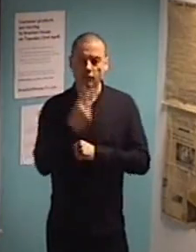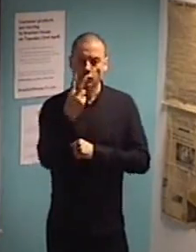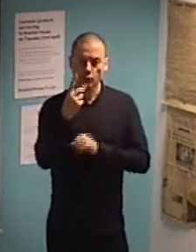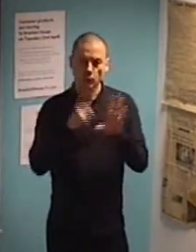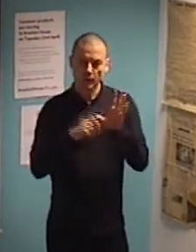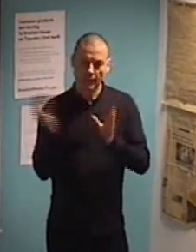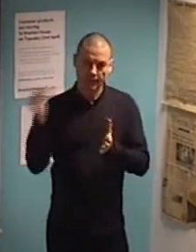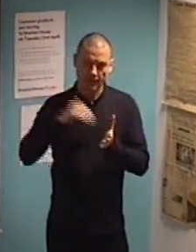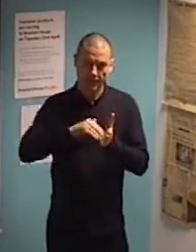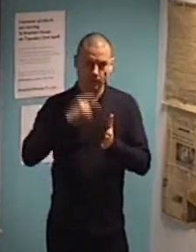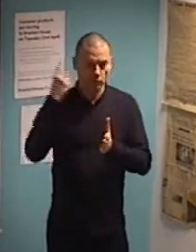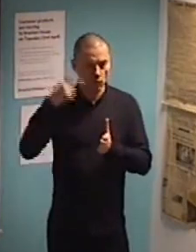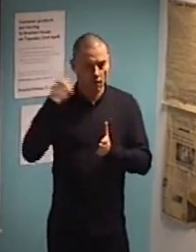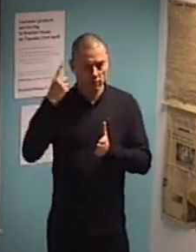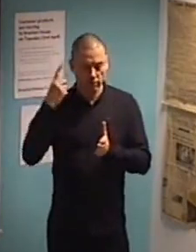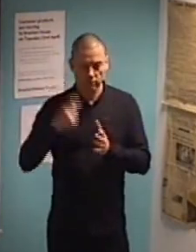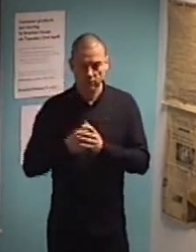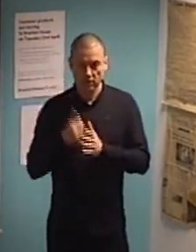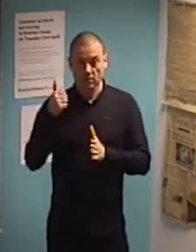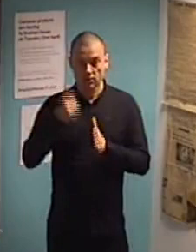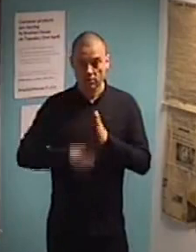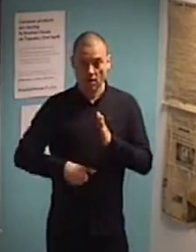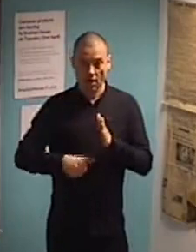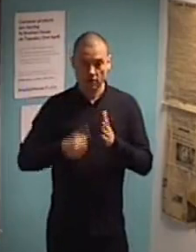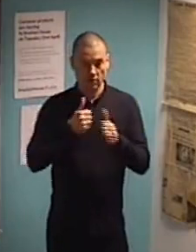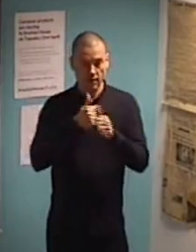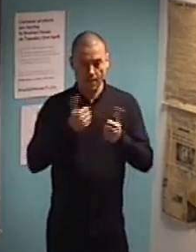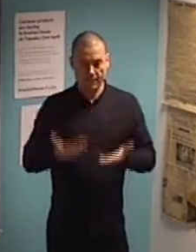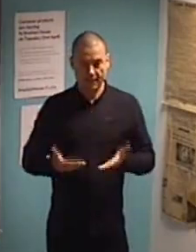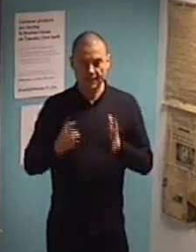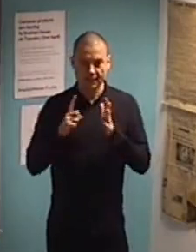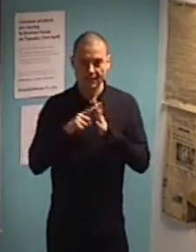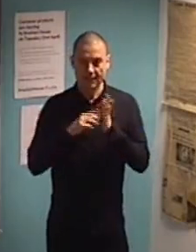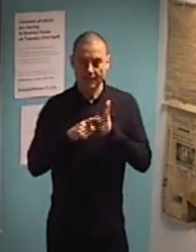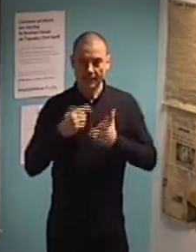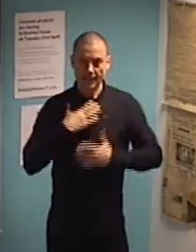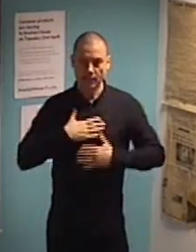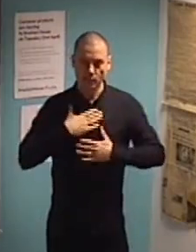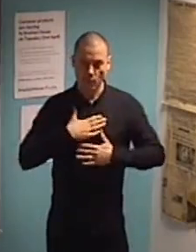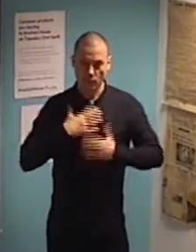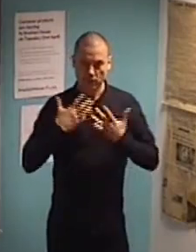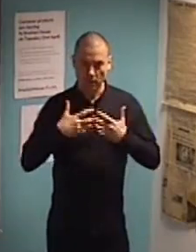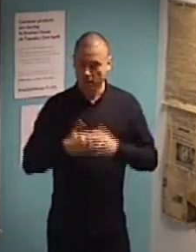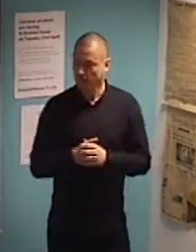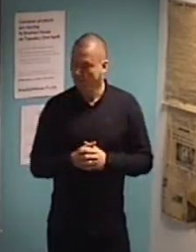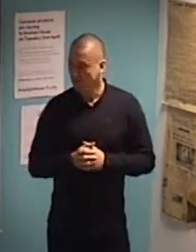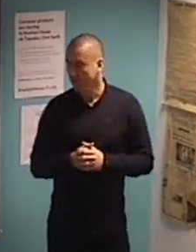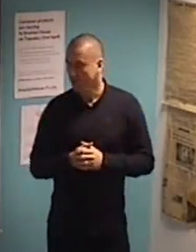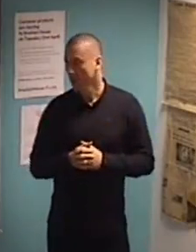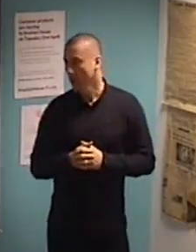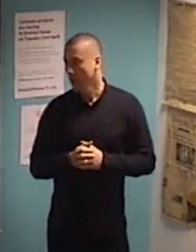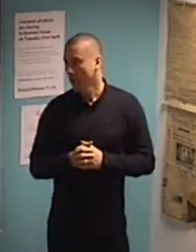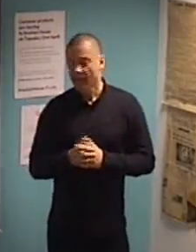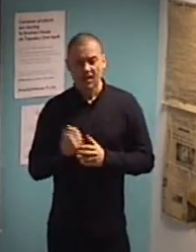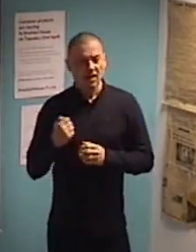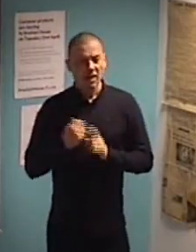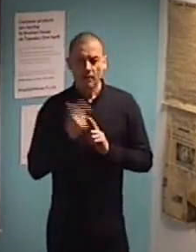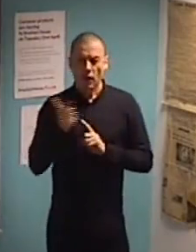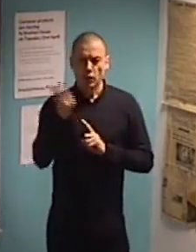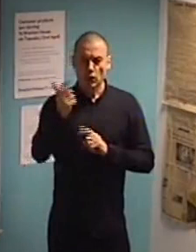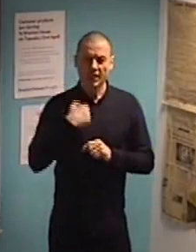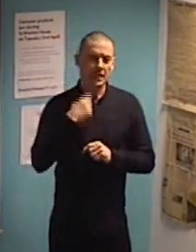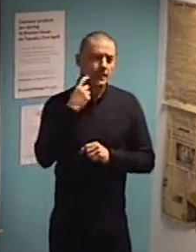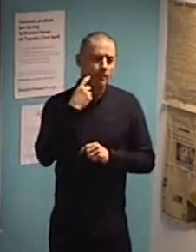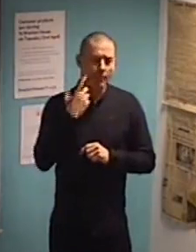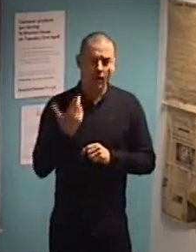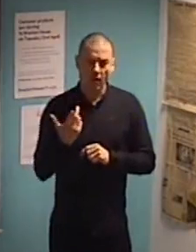London and started the current company, Emotech. So my journey actually is quite simple learning, so I